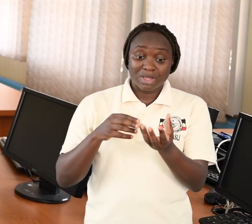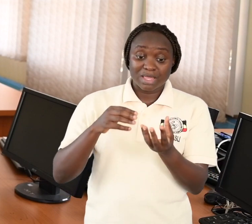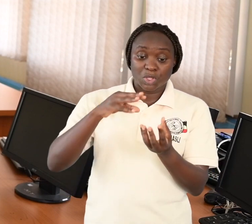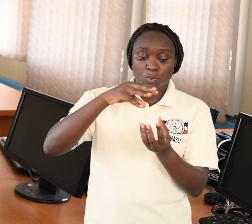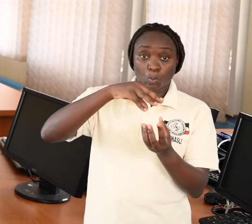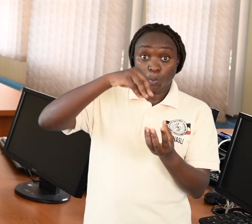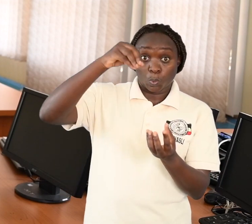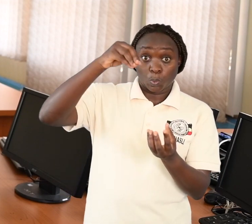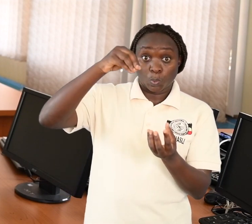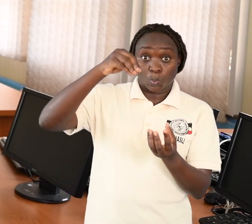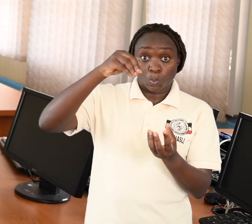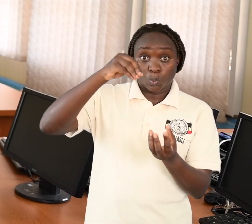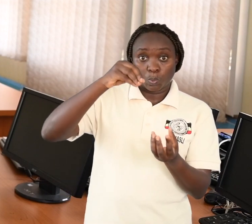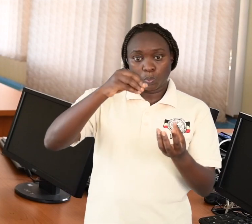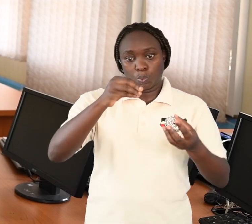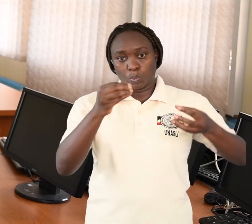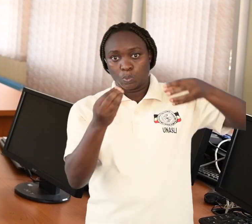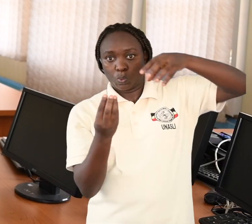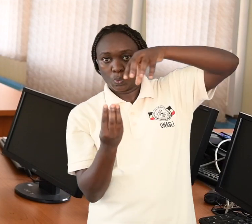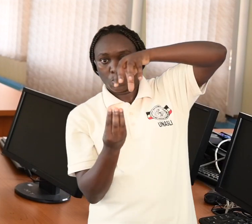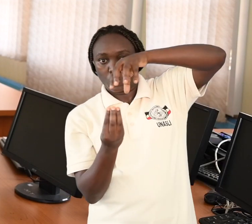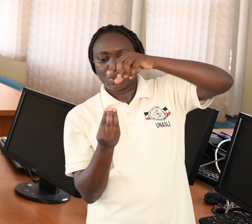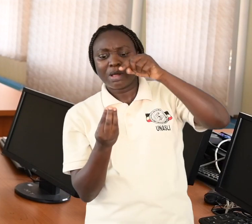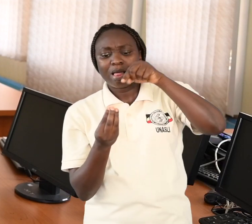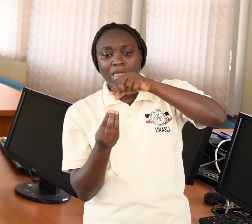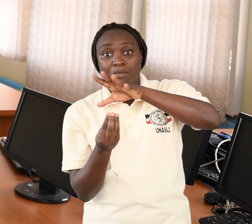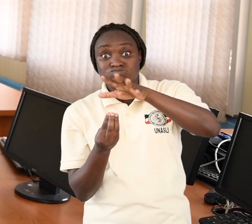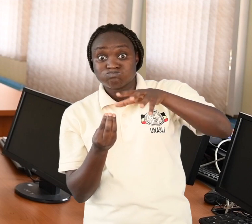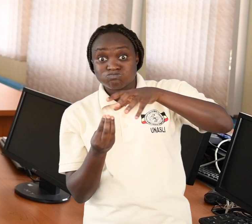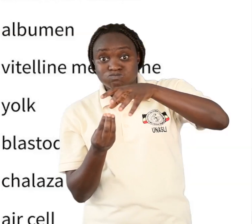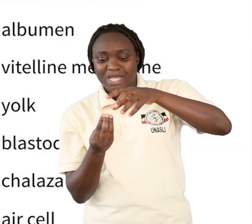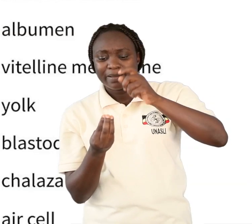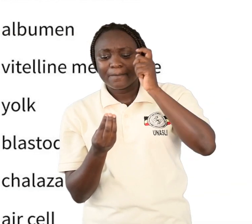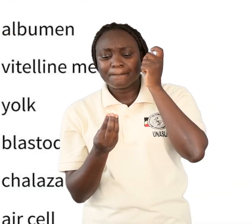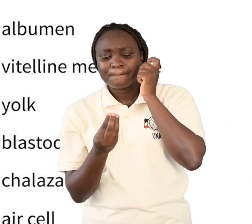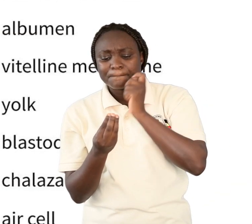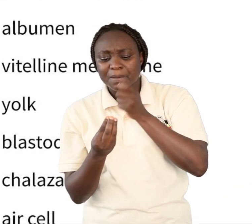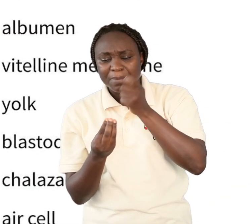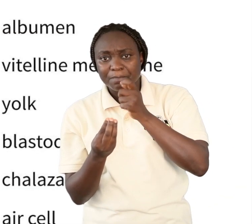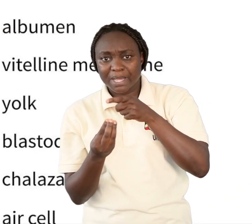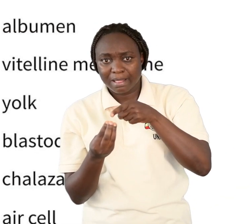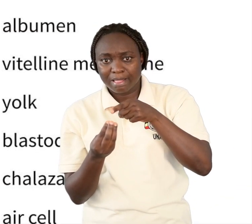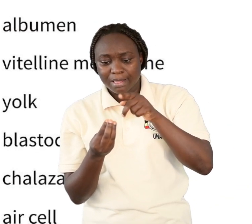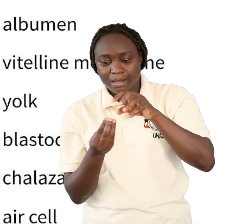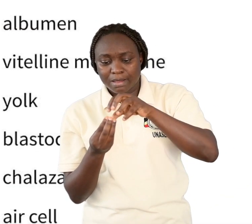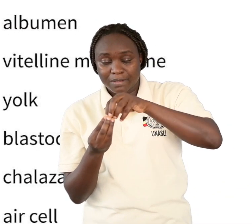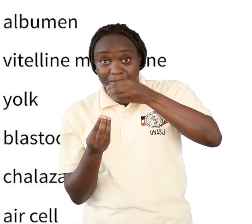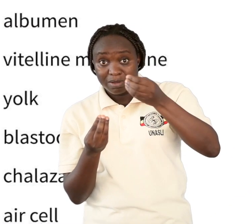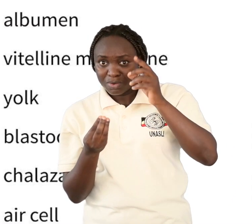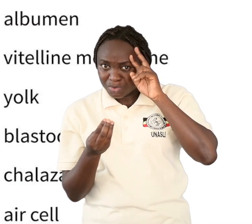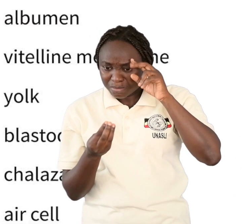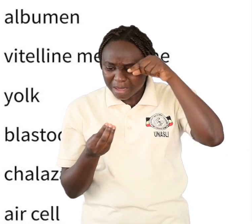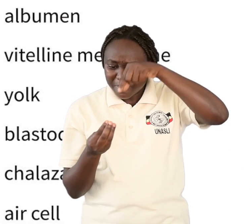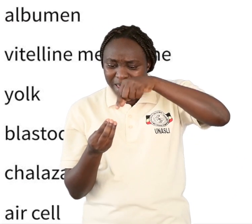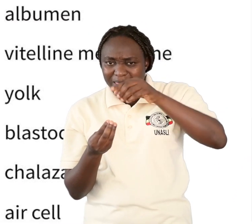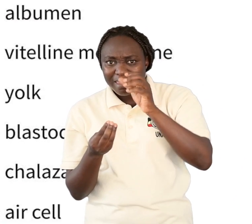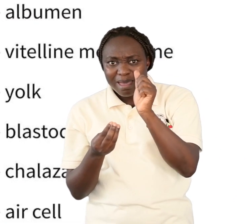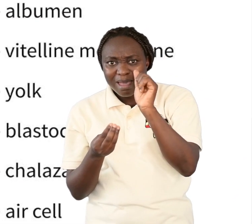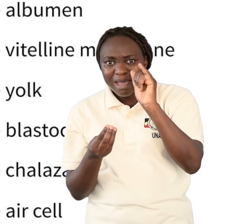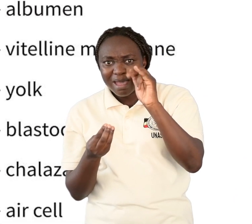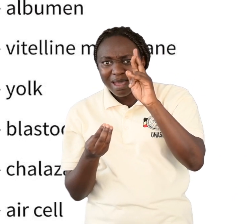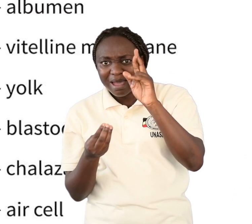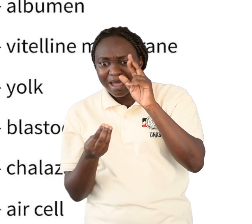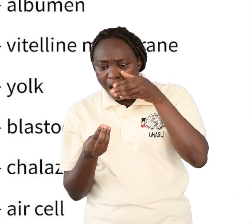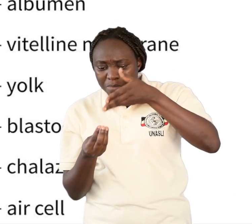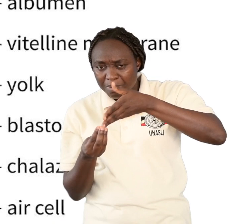from the bigger end of the egg. That is the air space. You remember the air space that you learnt in